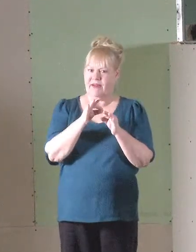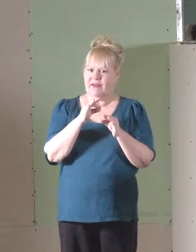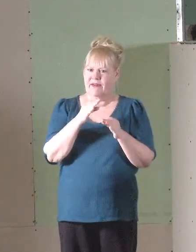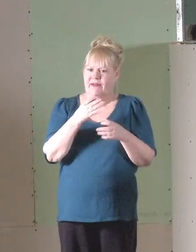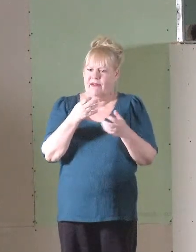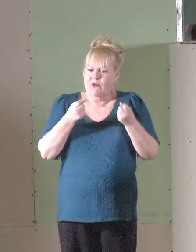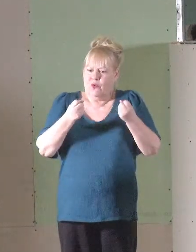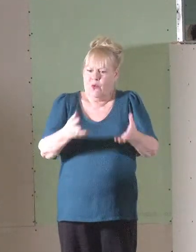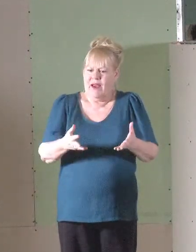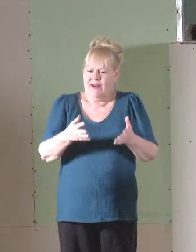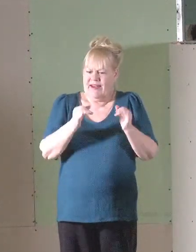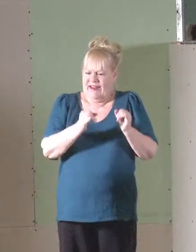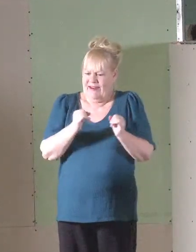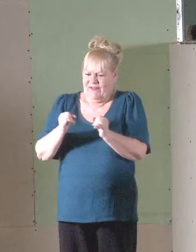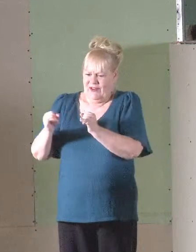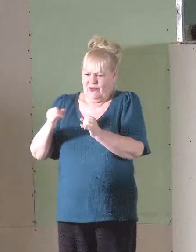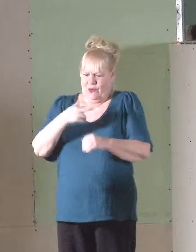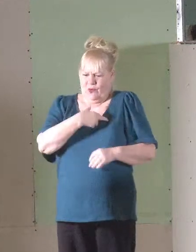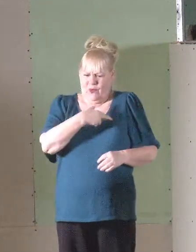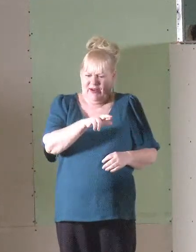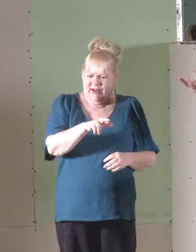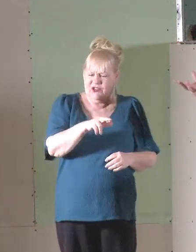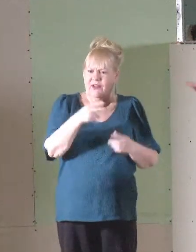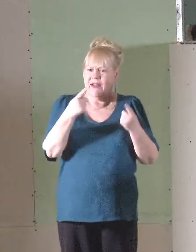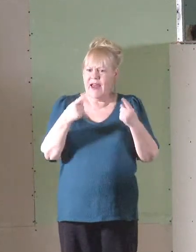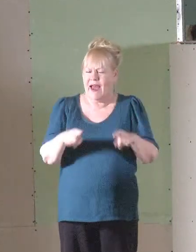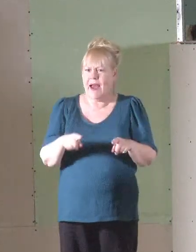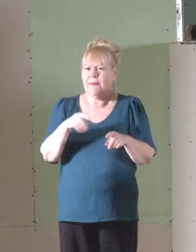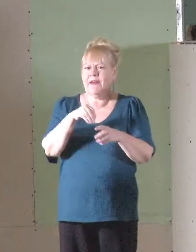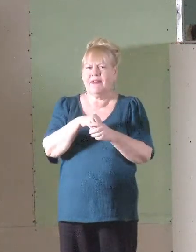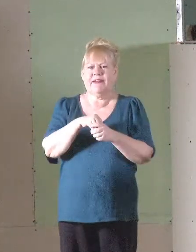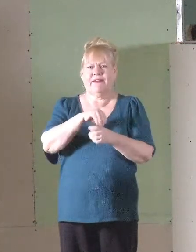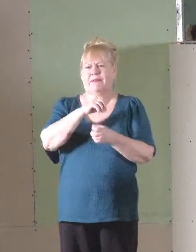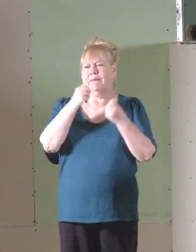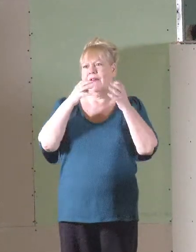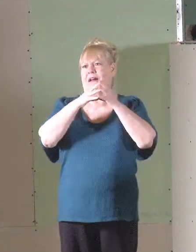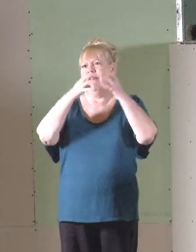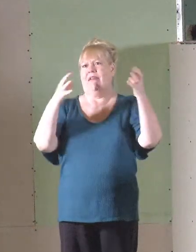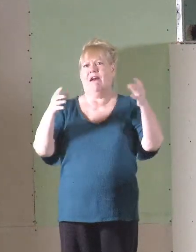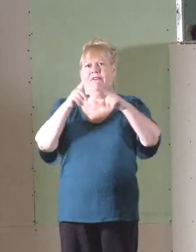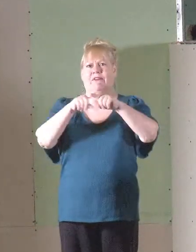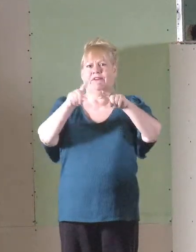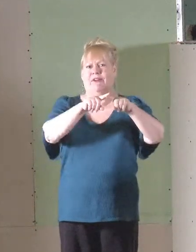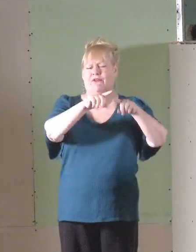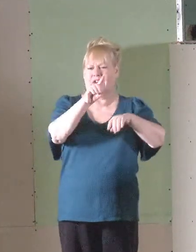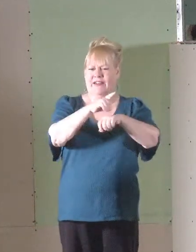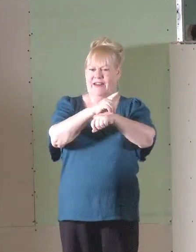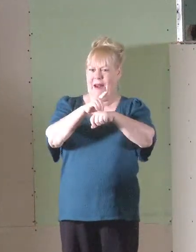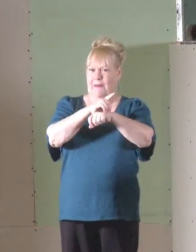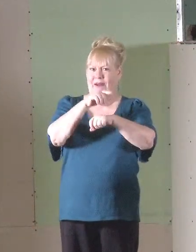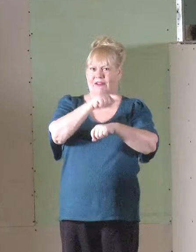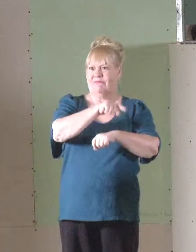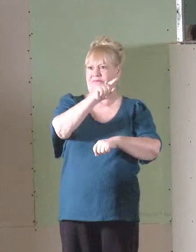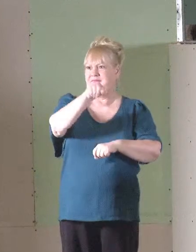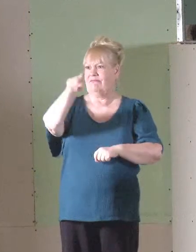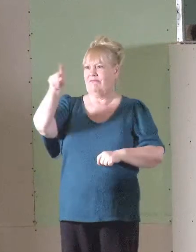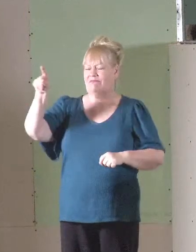individualistic kind of religion that resulted then in a whole lot of different denominations.